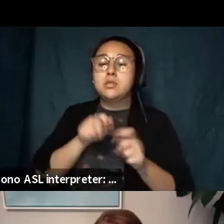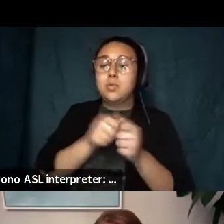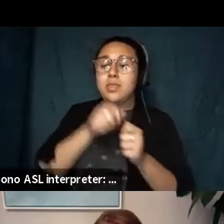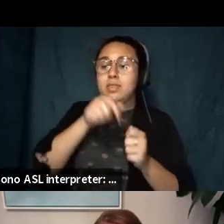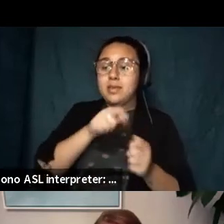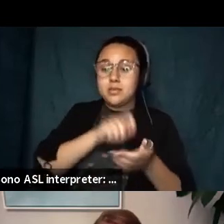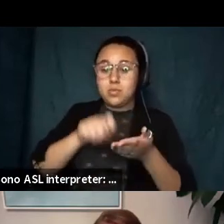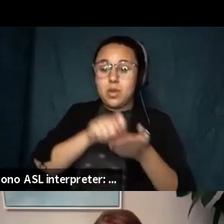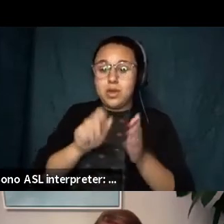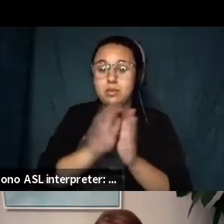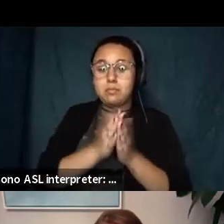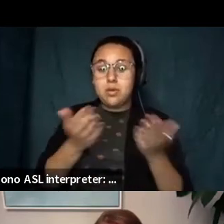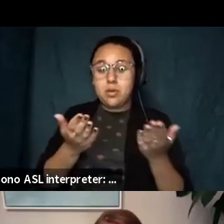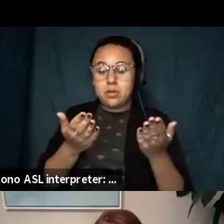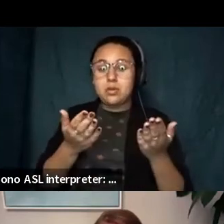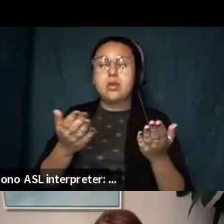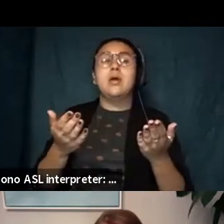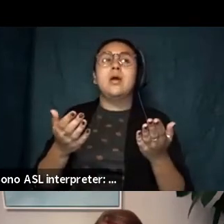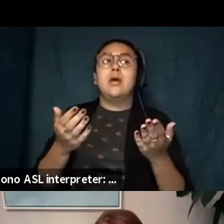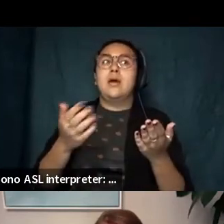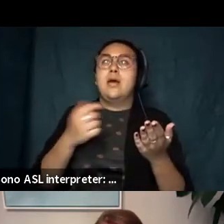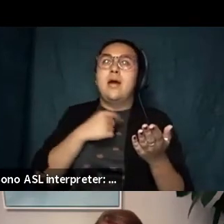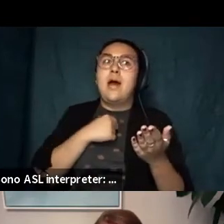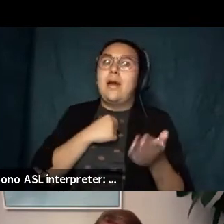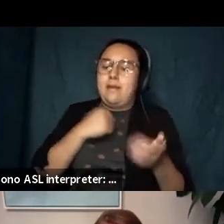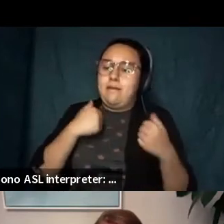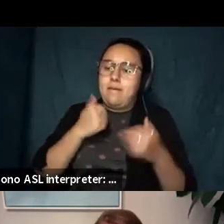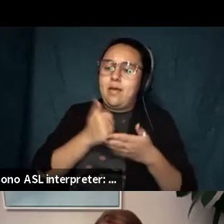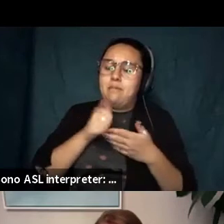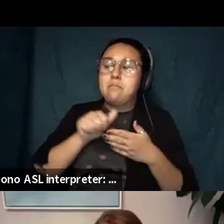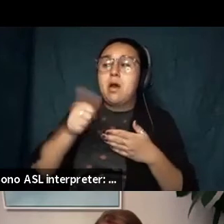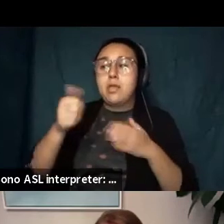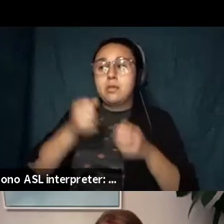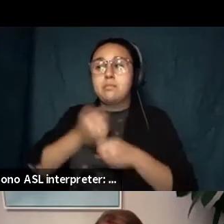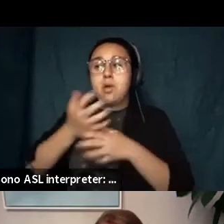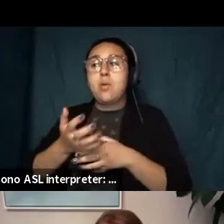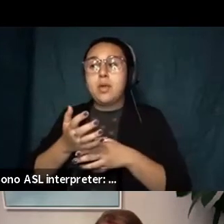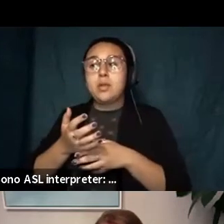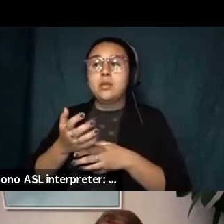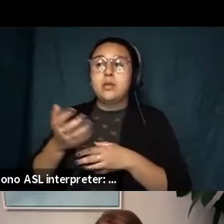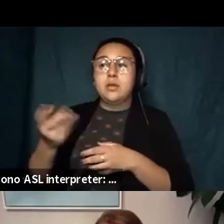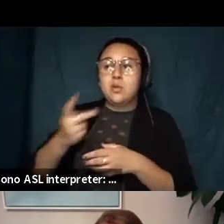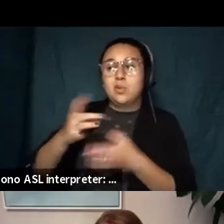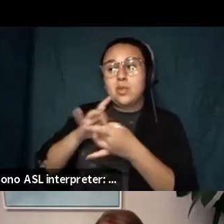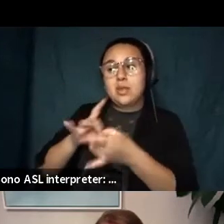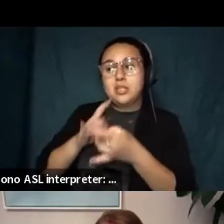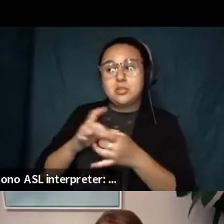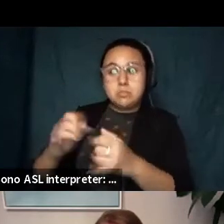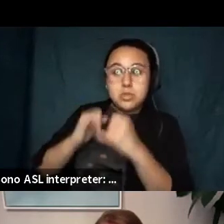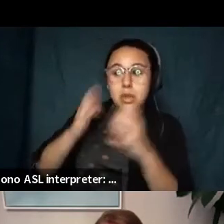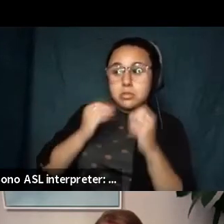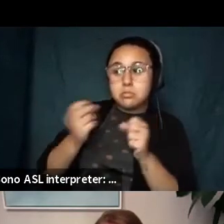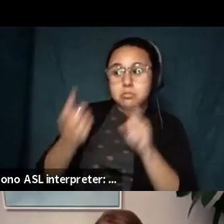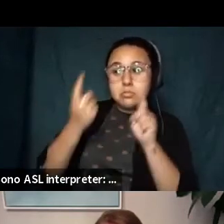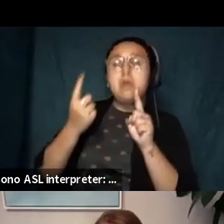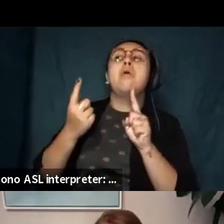and i wrote in conversation with another poet for whom it was also central um and and it was central to our relationship and i think that that the community that